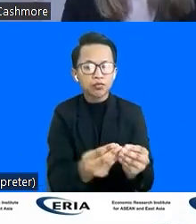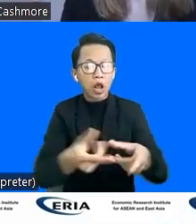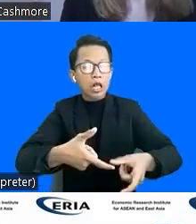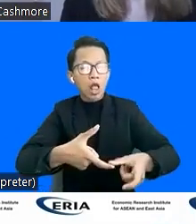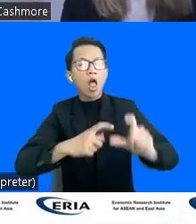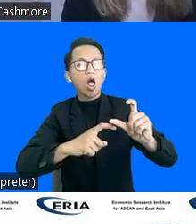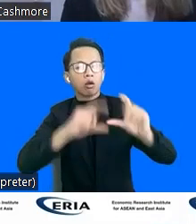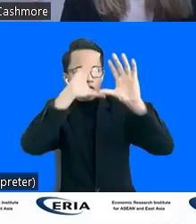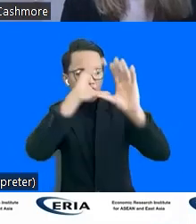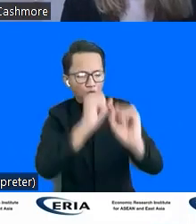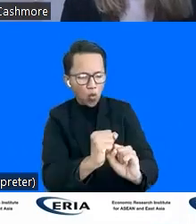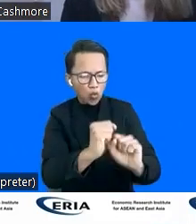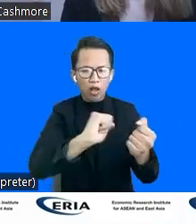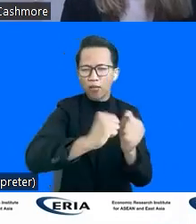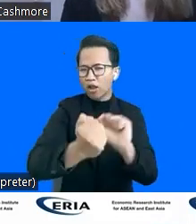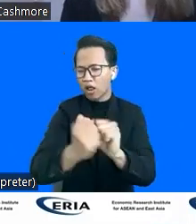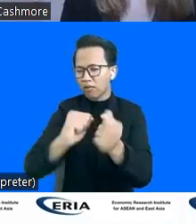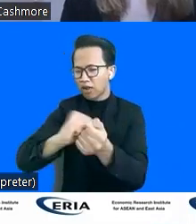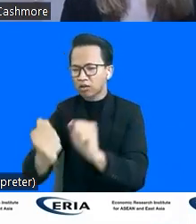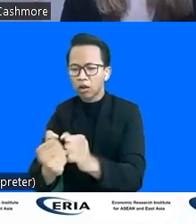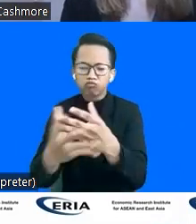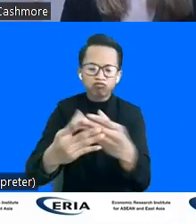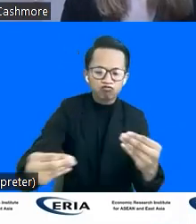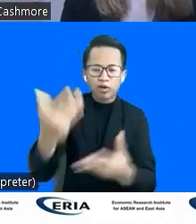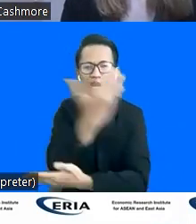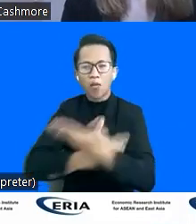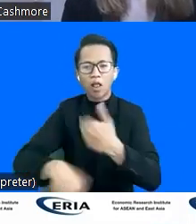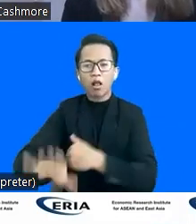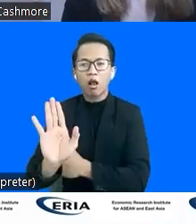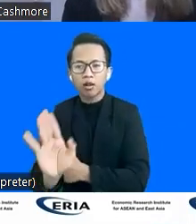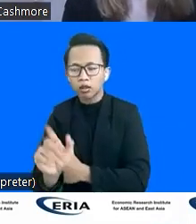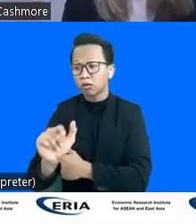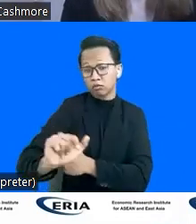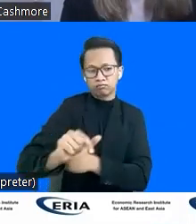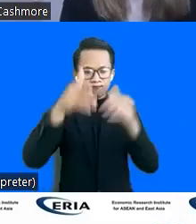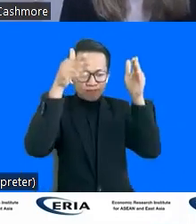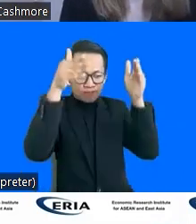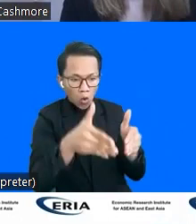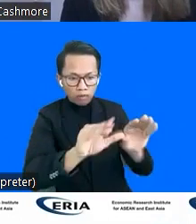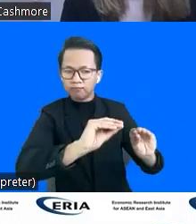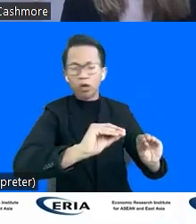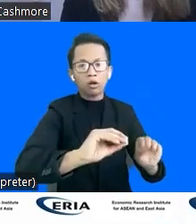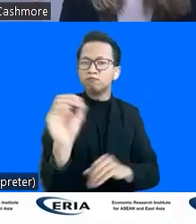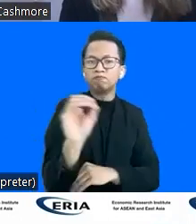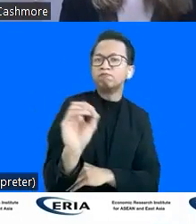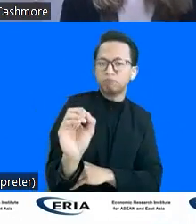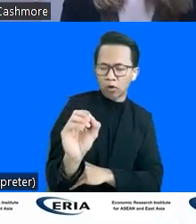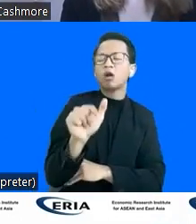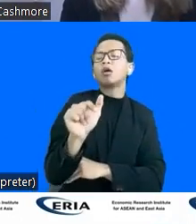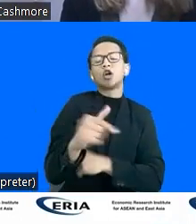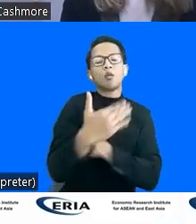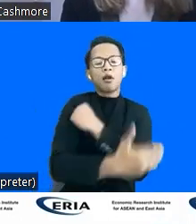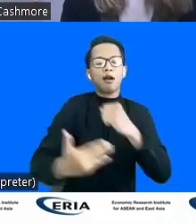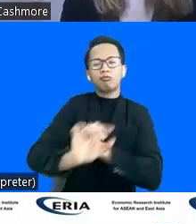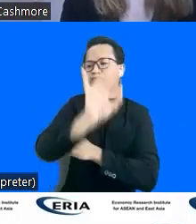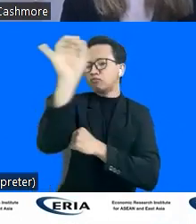solving problems when it comes to people with disability. And there seems to be a real lack in the in the region and perhaps arguably around the world. And